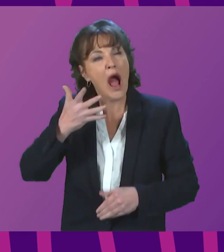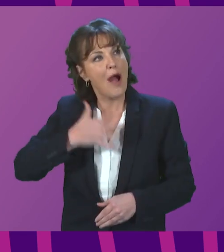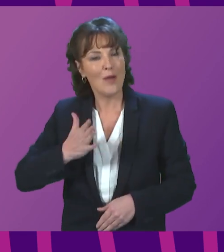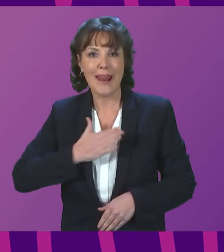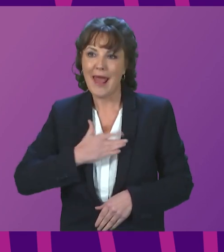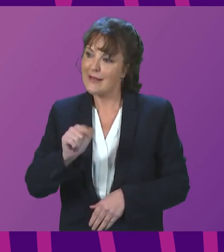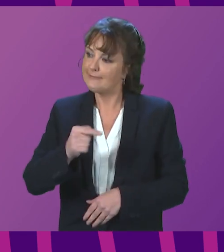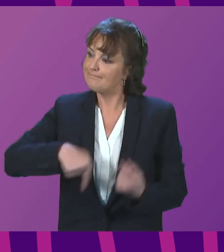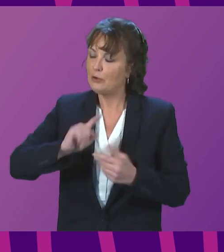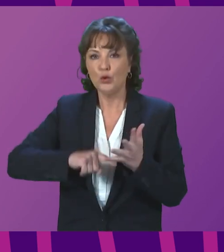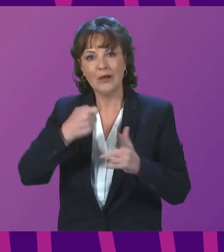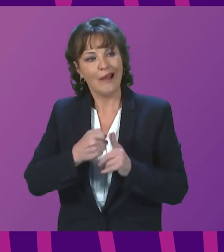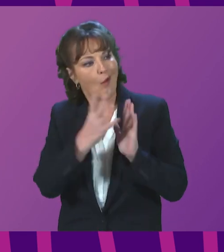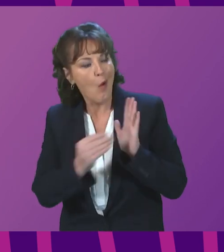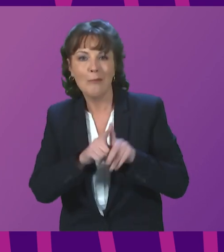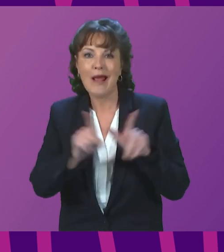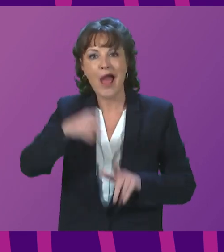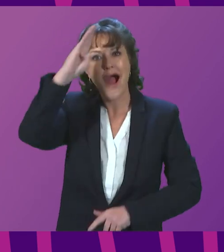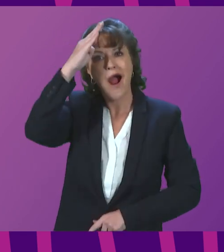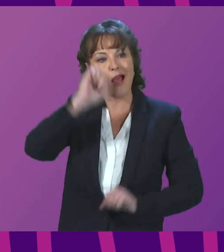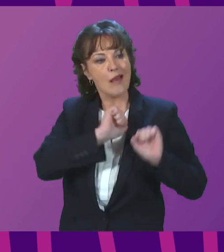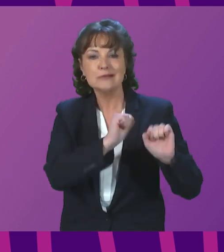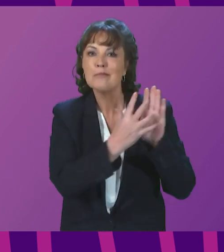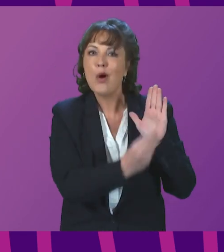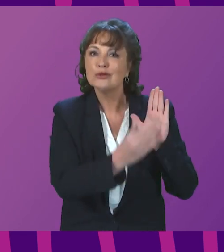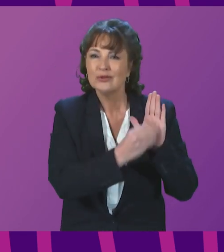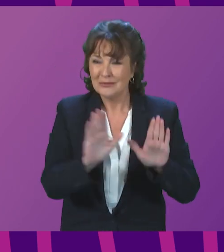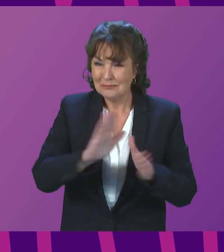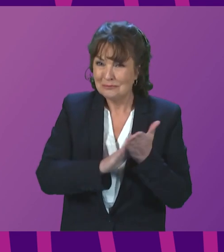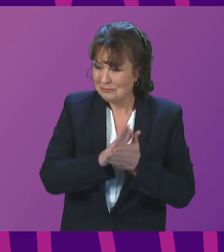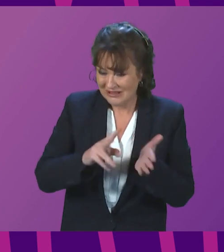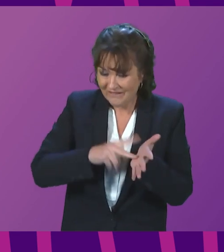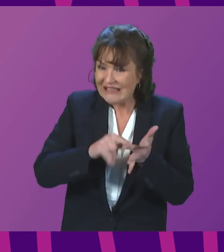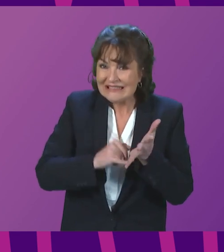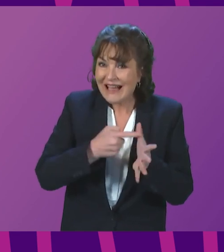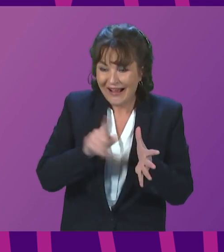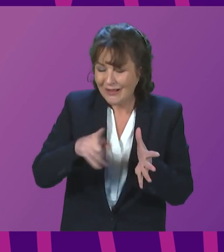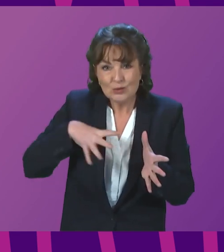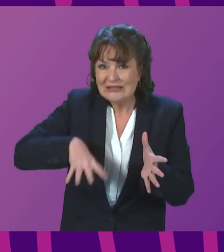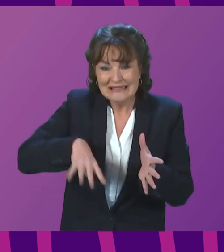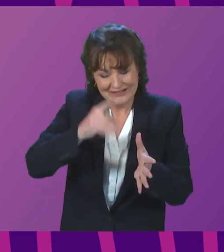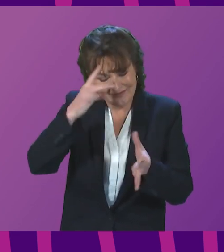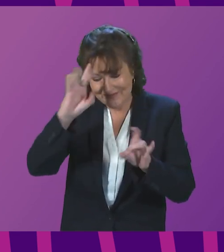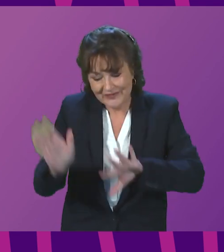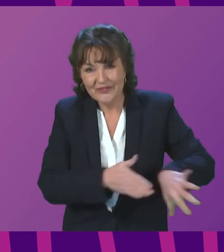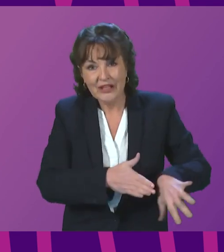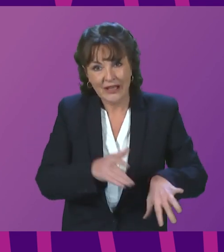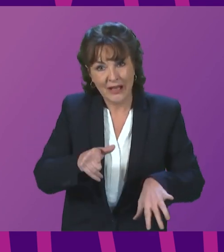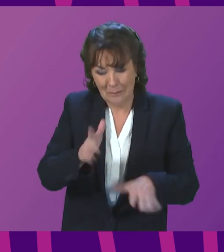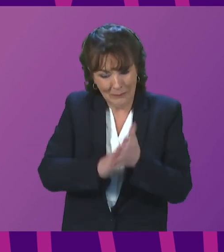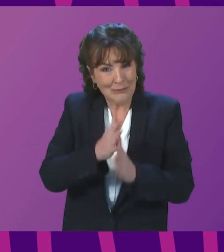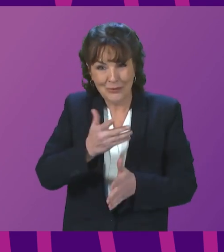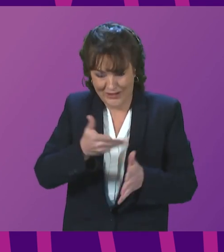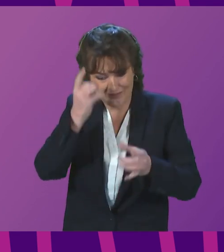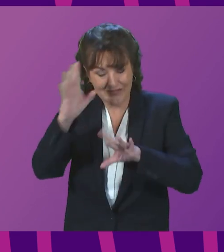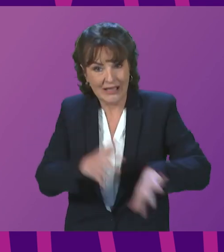countries across the European Union to waive visa requirements, to put sanctuary first and paperwork second. I